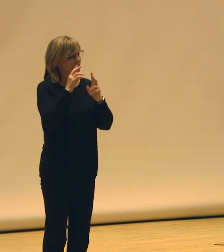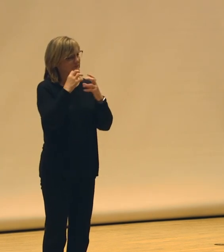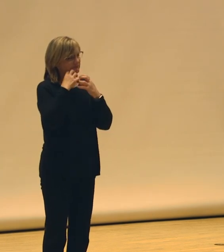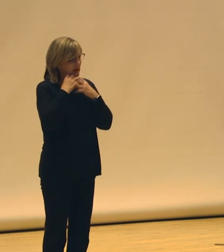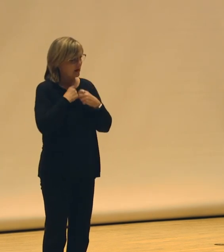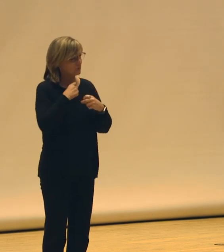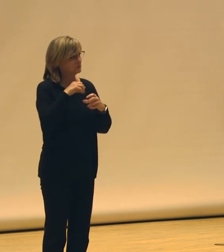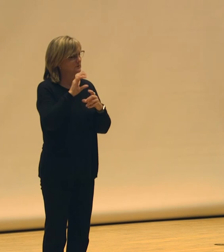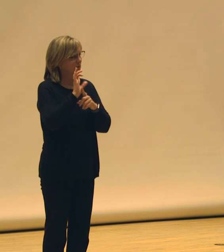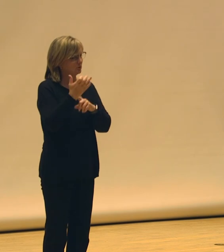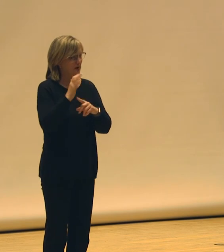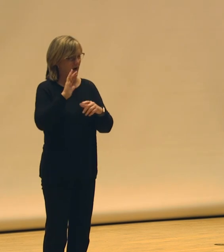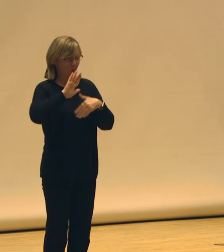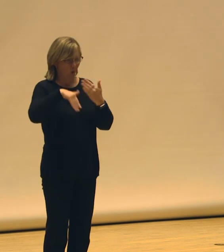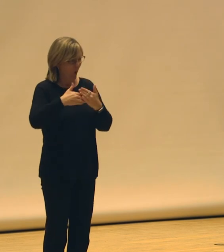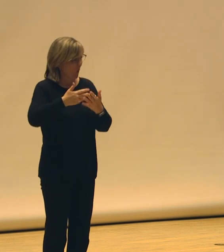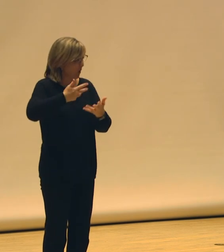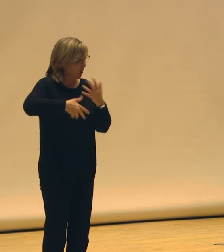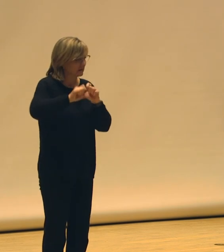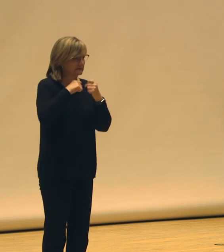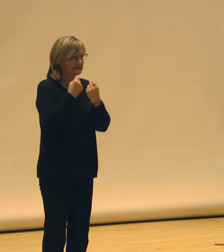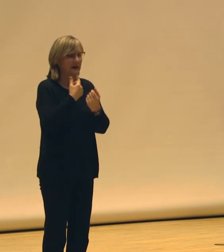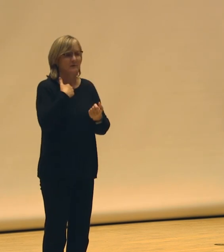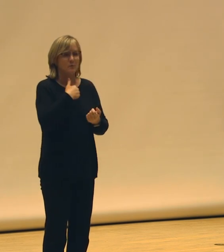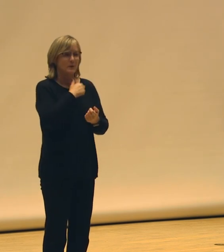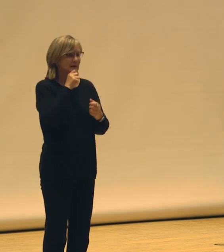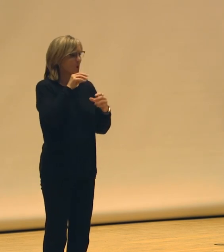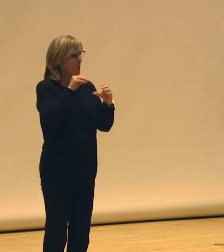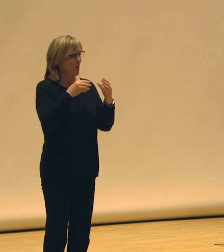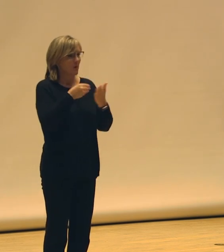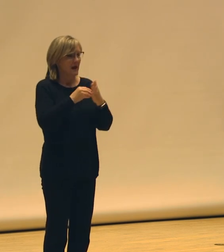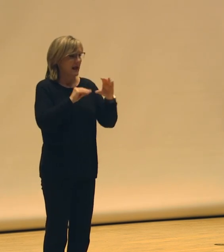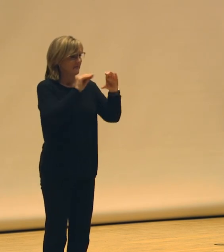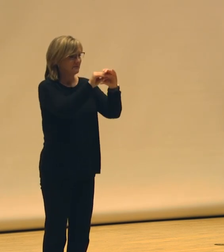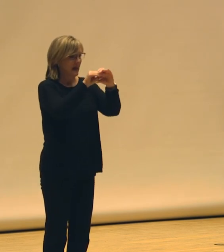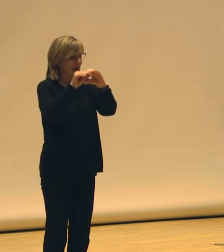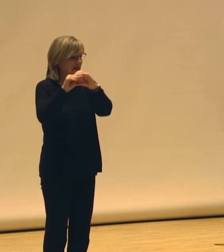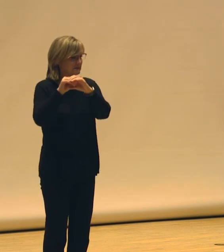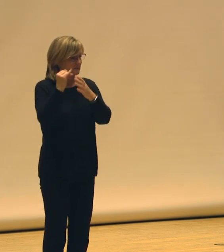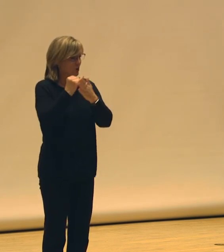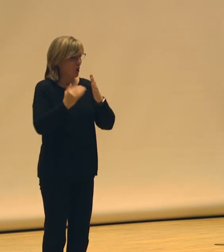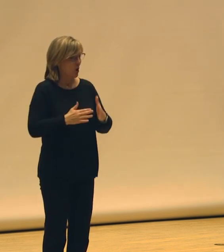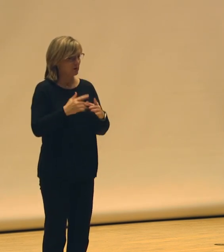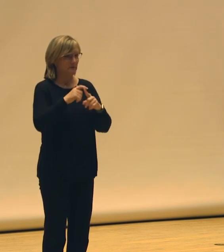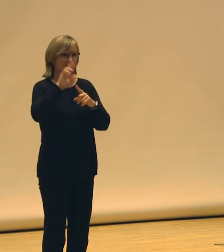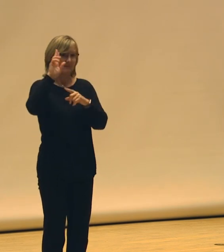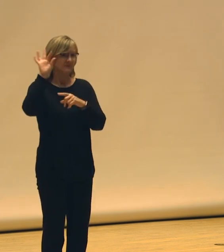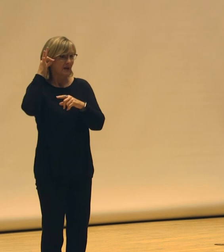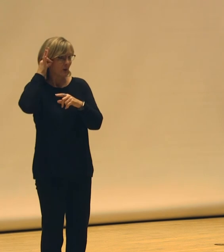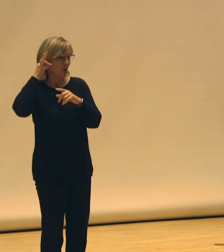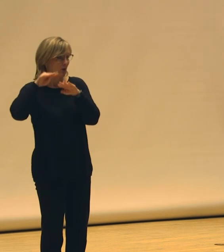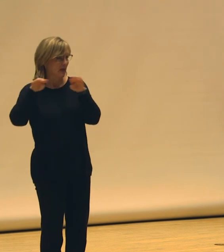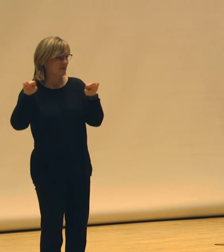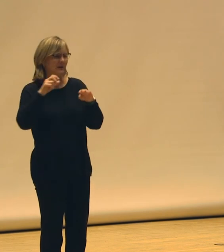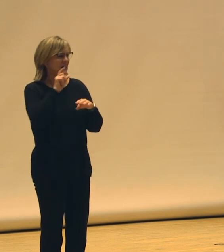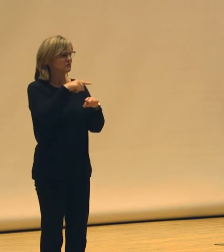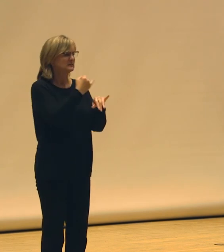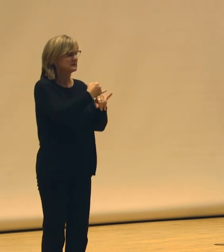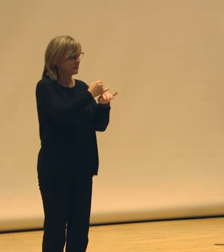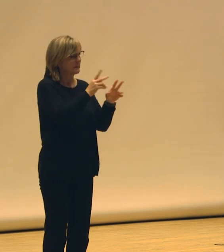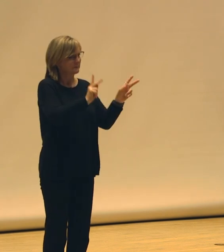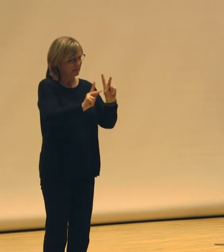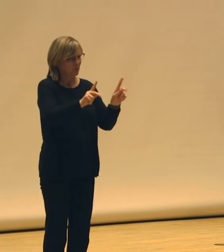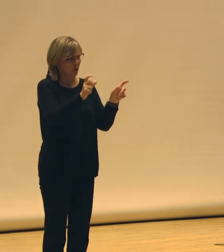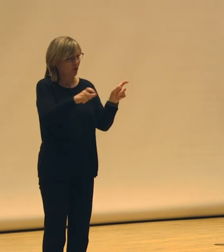entire society. If we're not investing in artists from a federal level in a meaningful way, not just institutions, in humans,